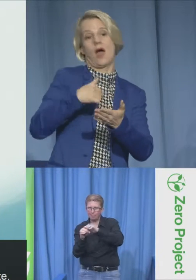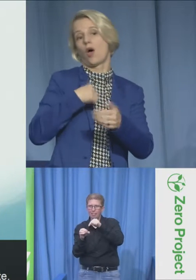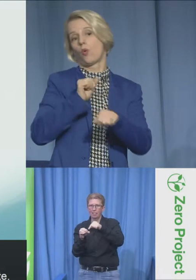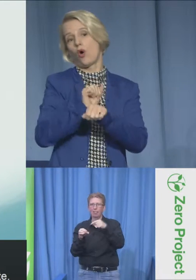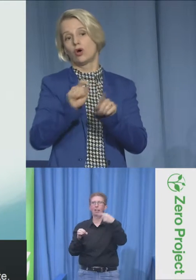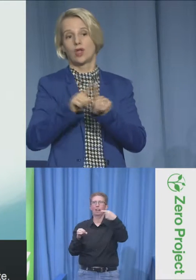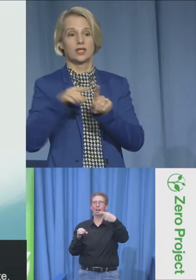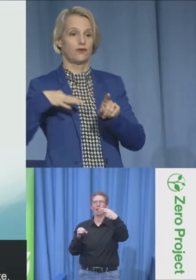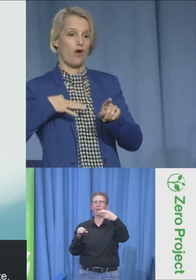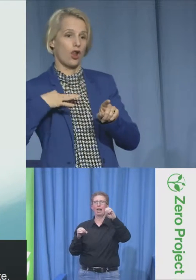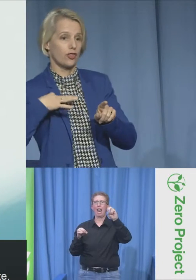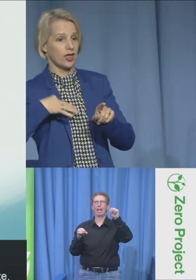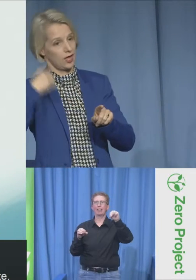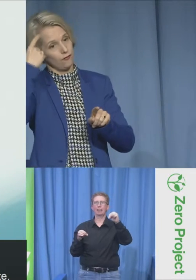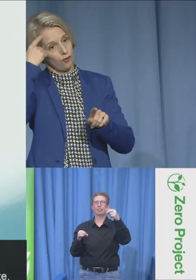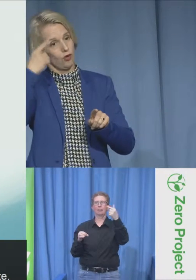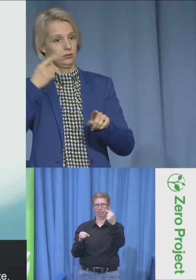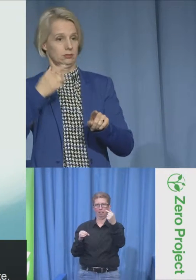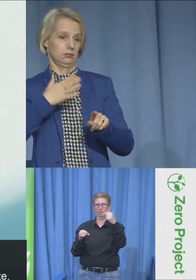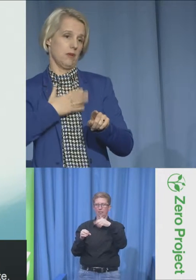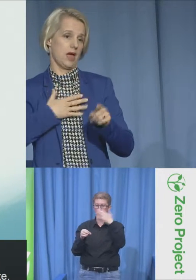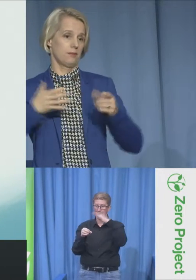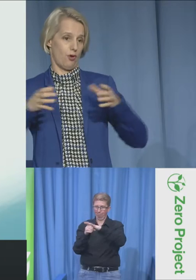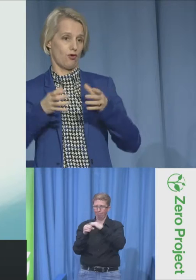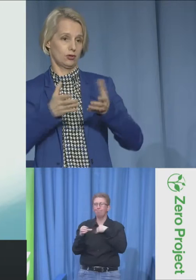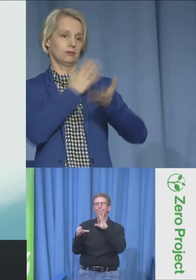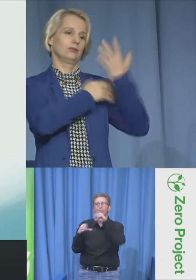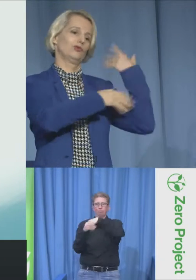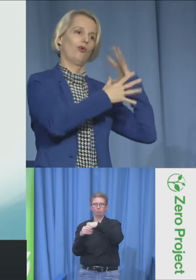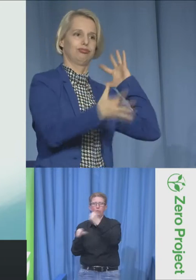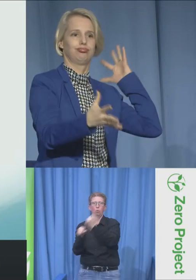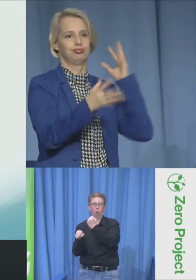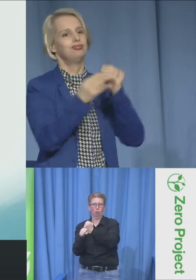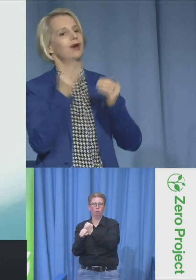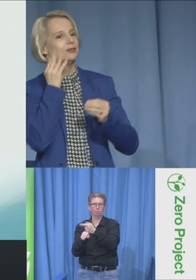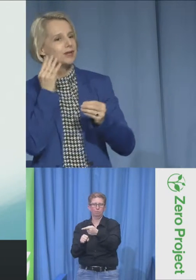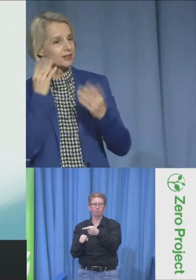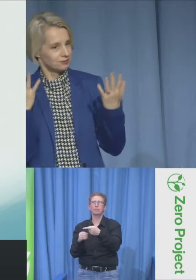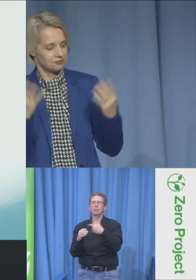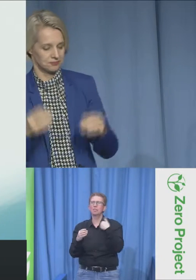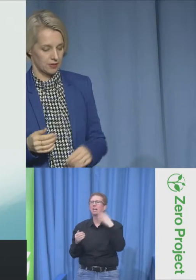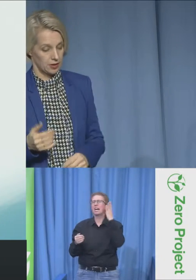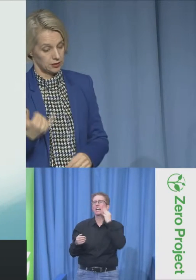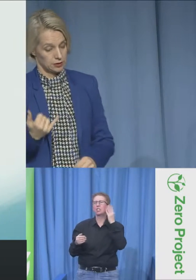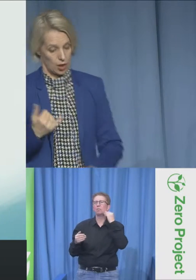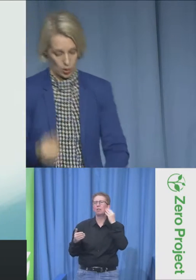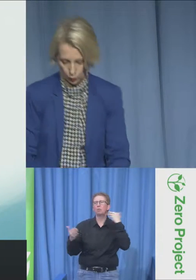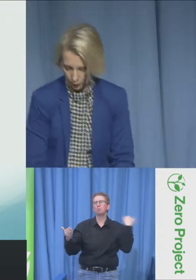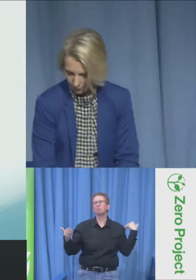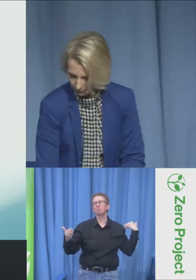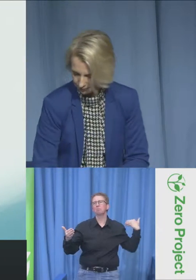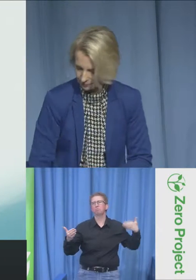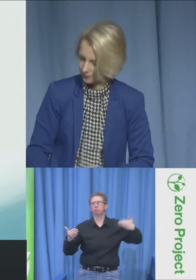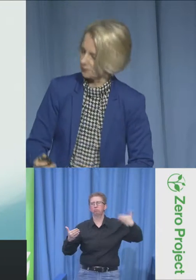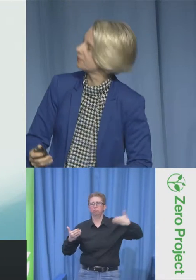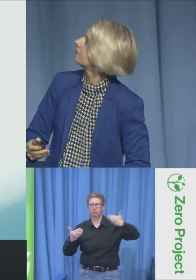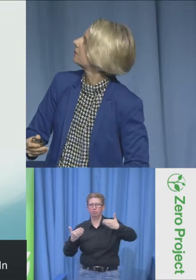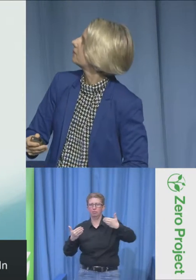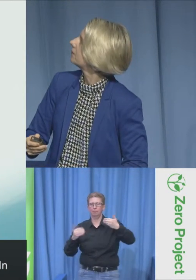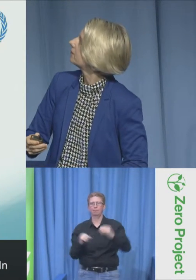My political experience in the past 12 years precedes my experience